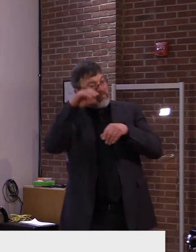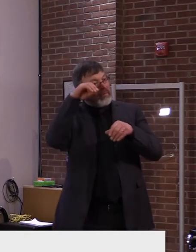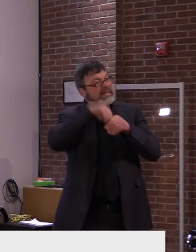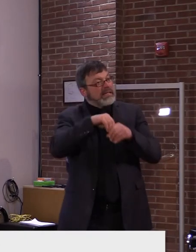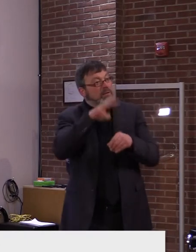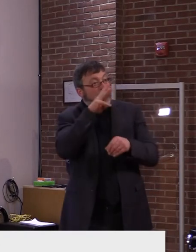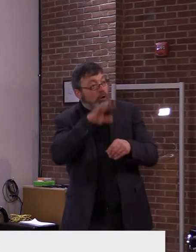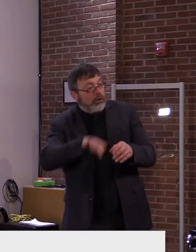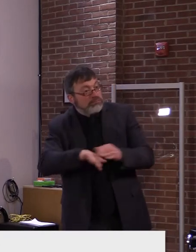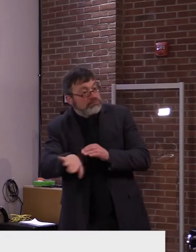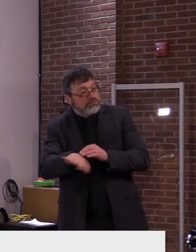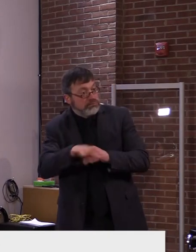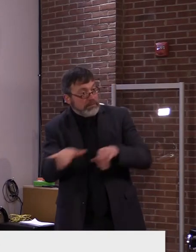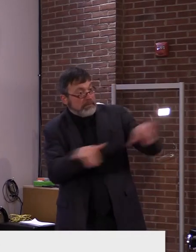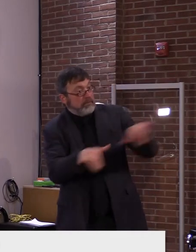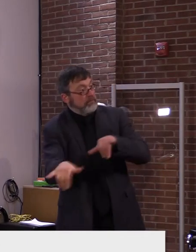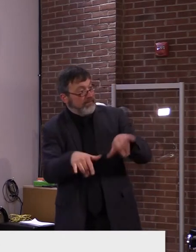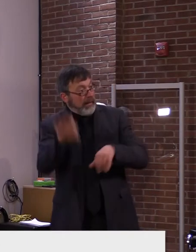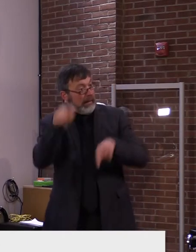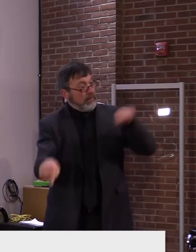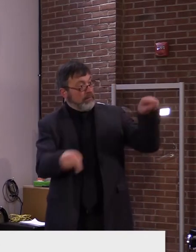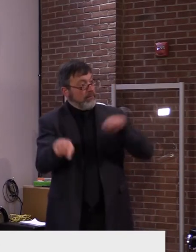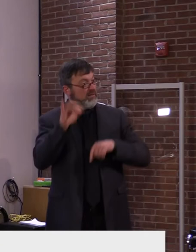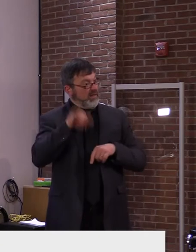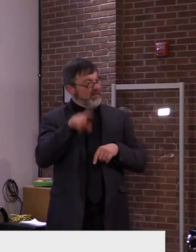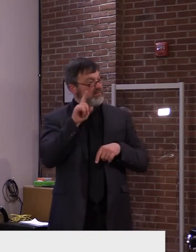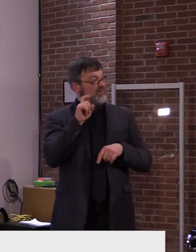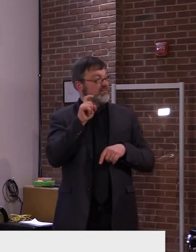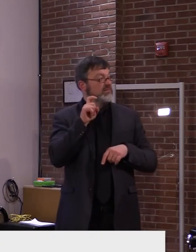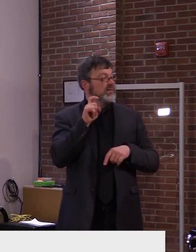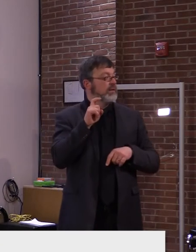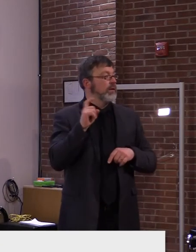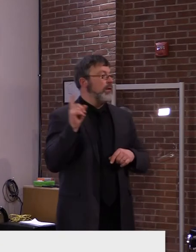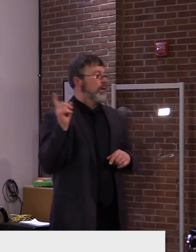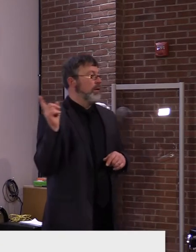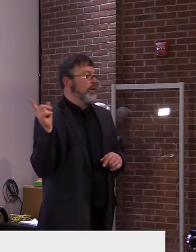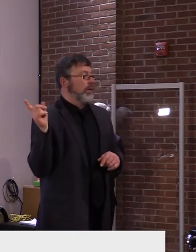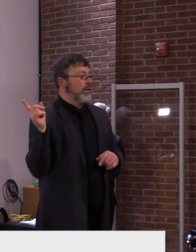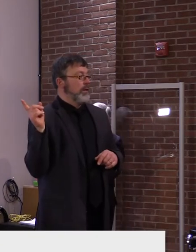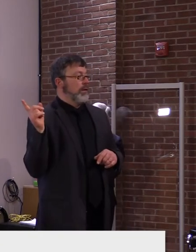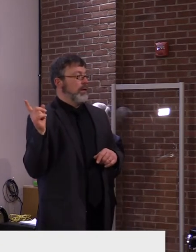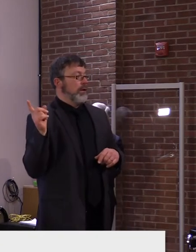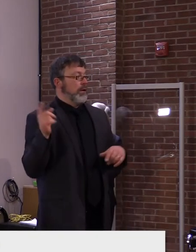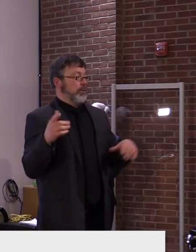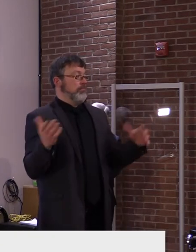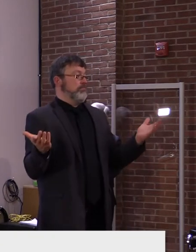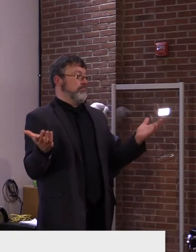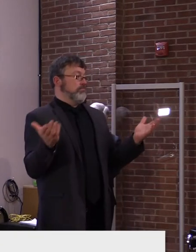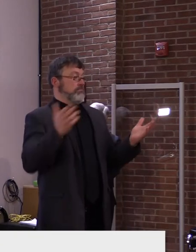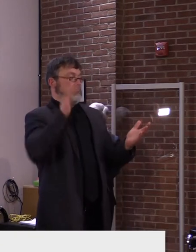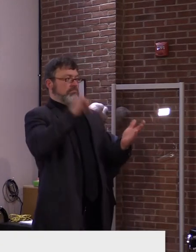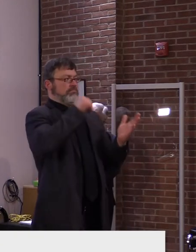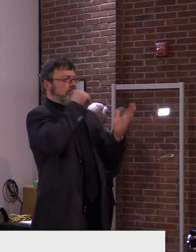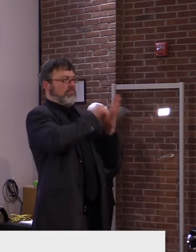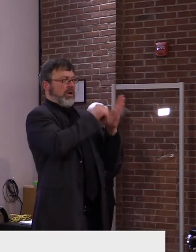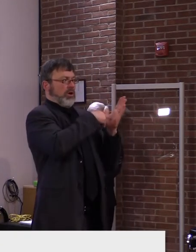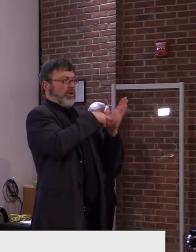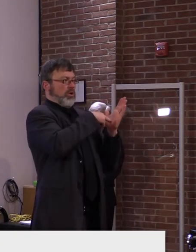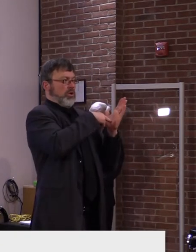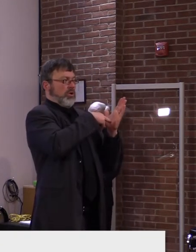insight into situations than the entire campus administrative community and the state of Vermont, um,